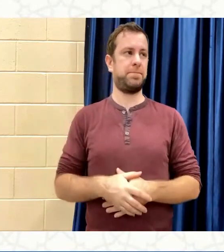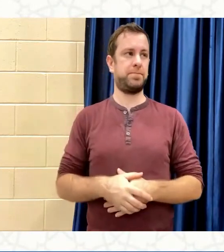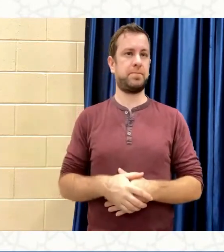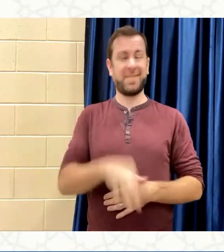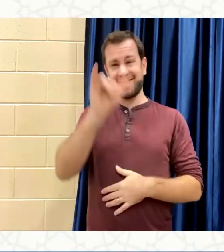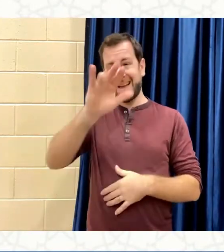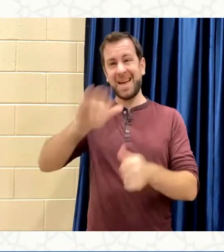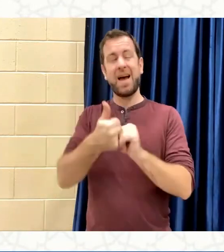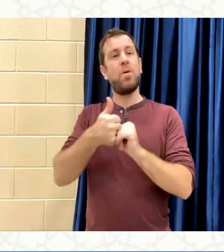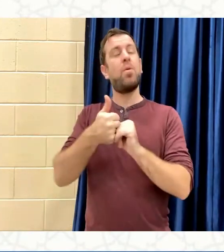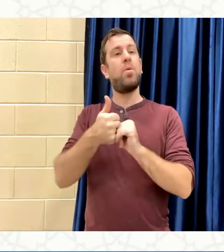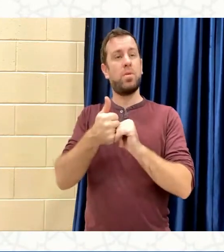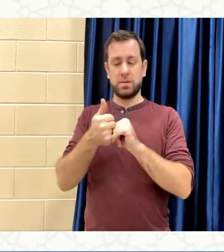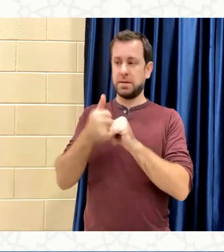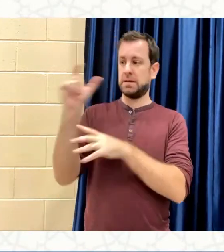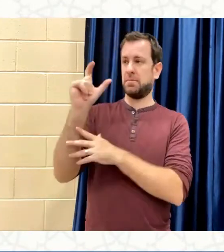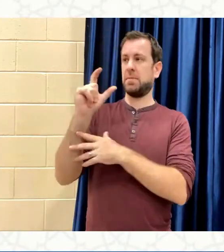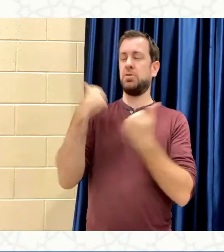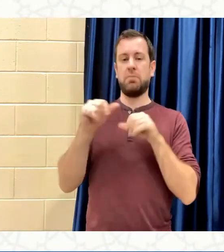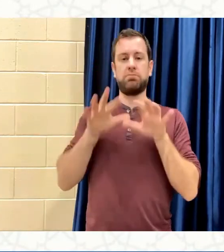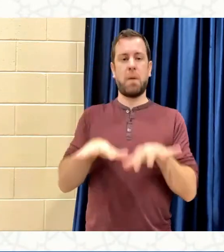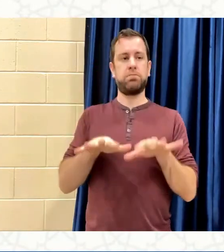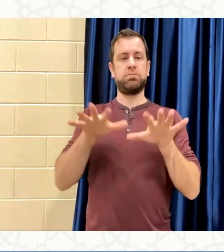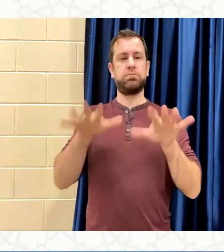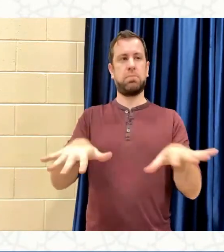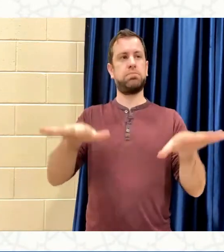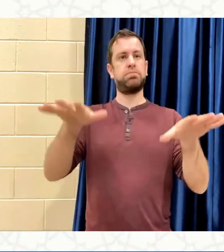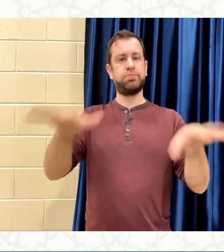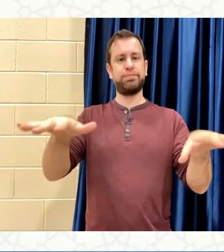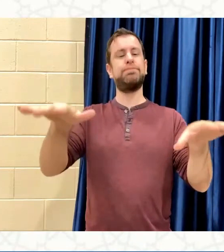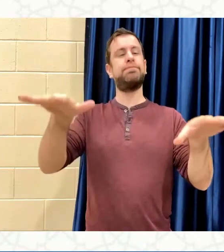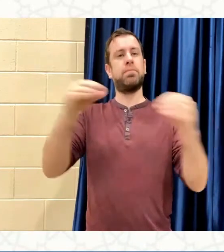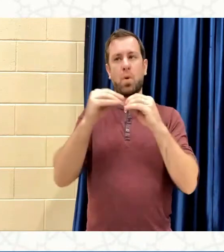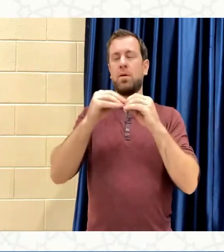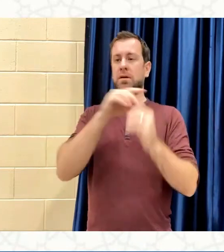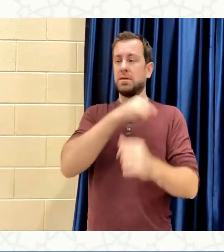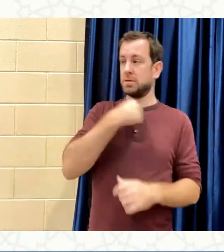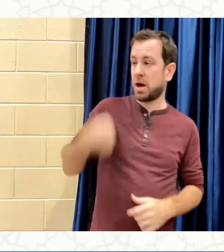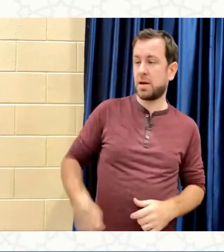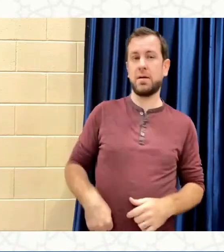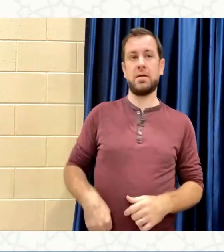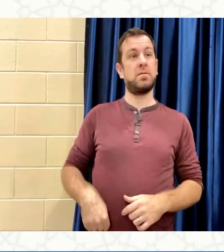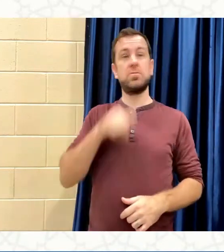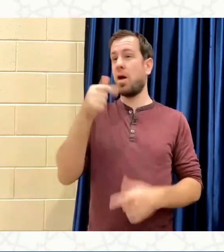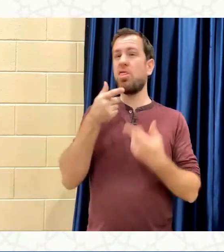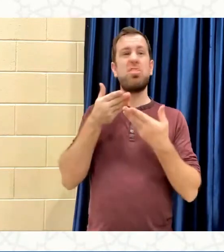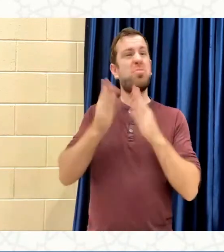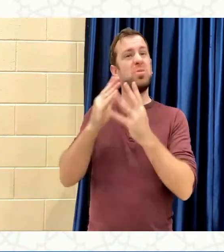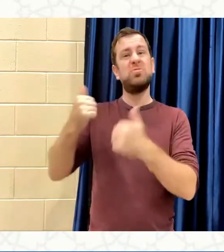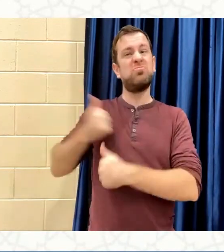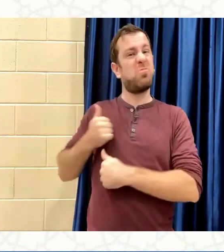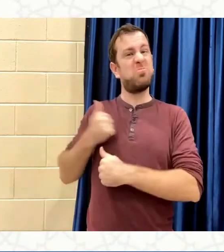This is how Islam spread to Indonesia, to Malaysia, to China, not through soldiers,